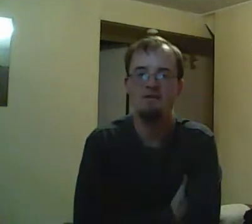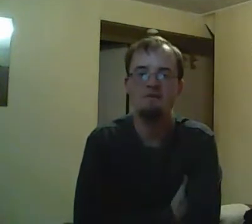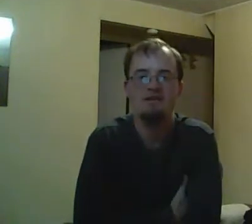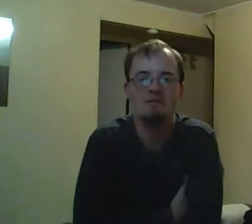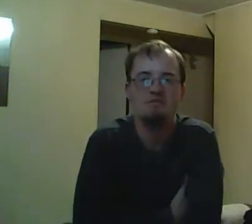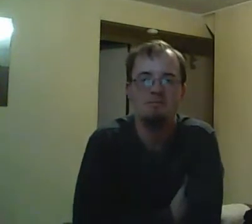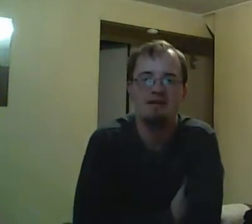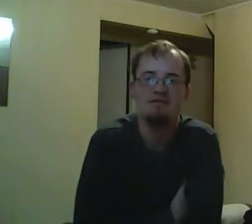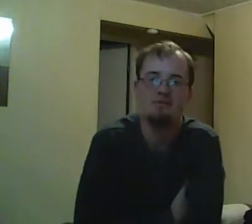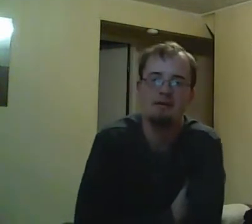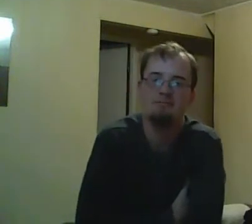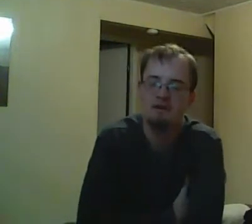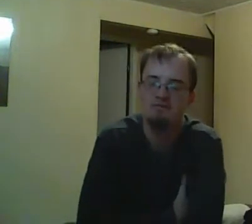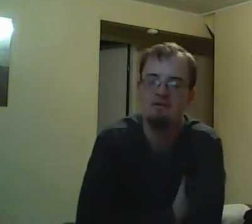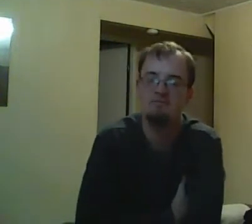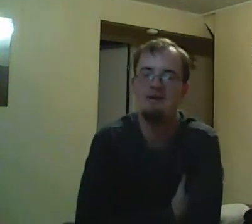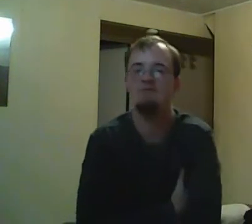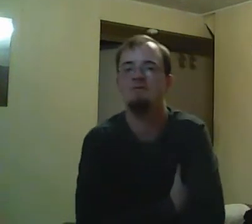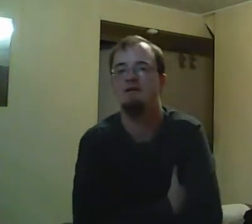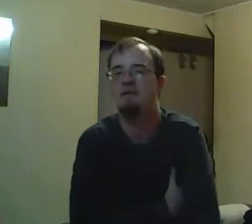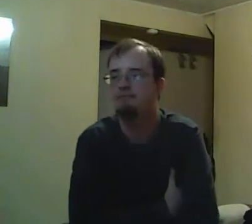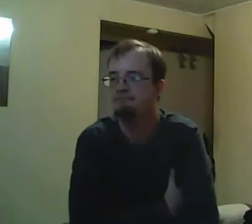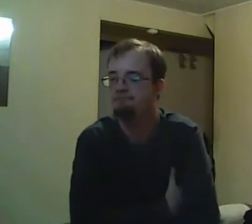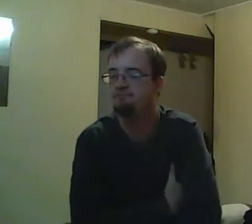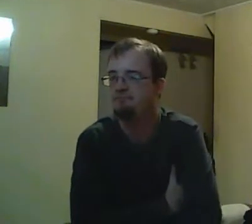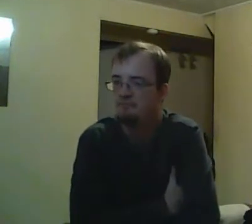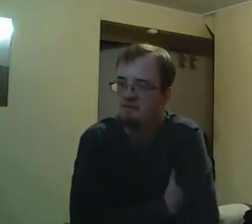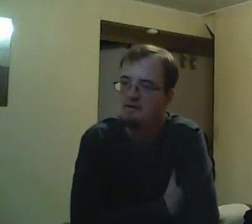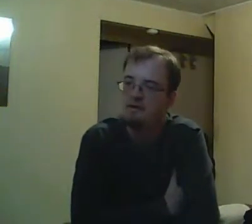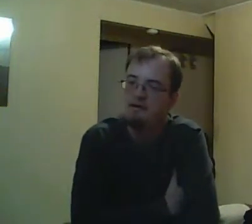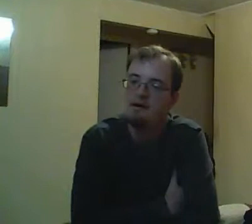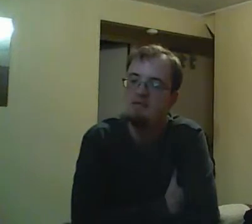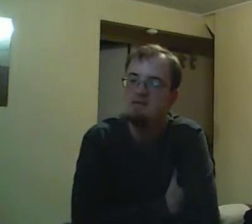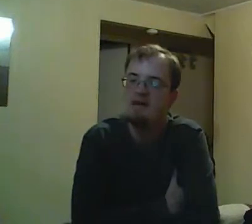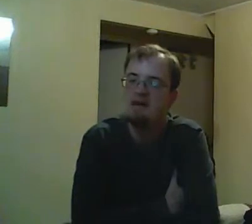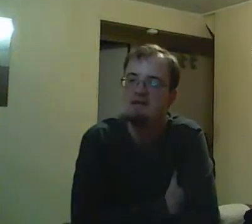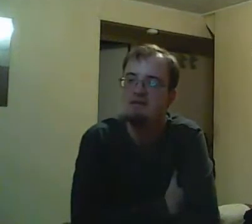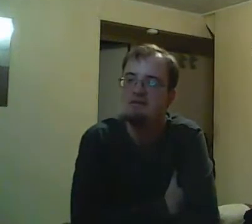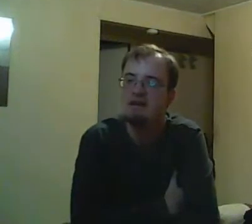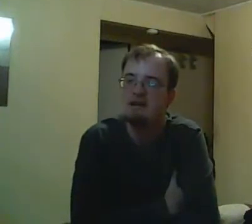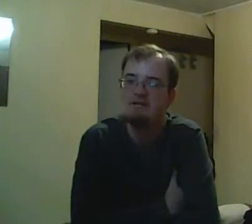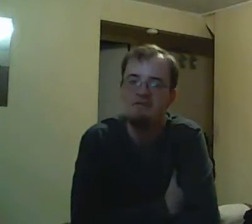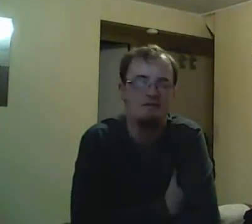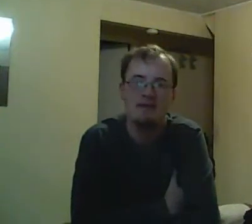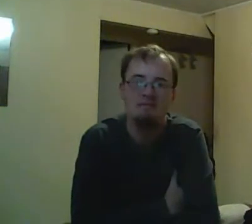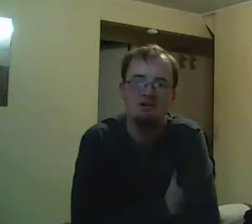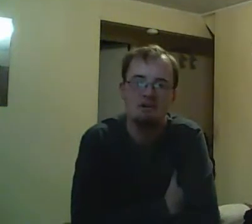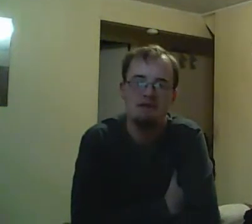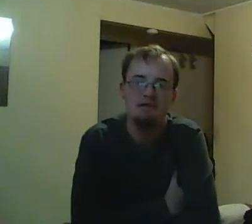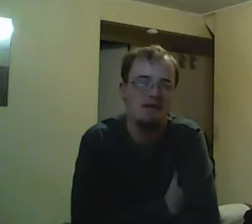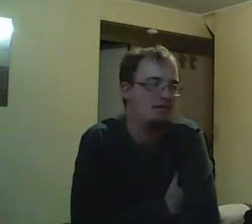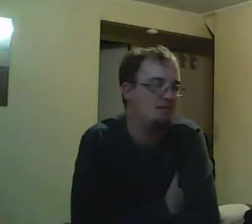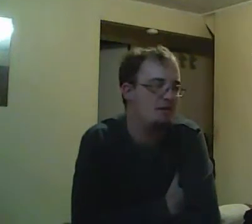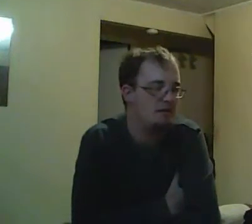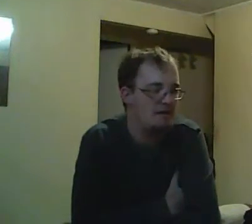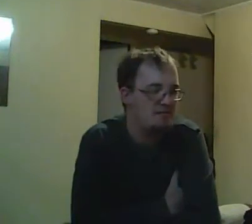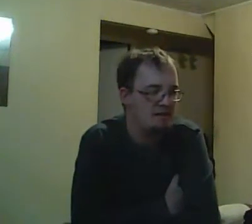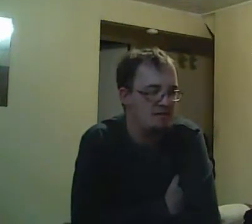problems and the students are probably not happy with you. No confidence. You're out the door. And unfortunately, we don't get to know what